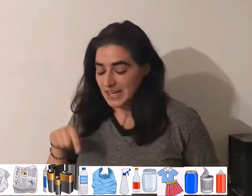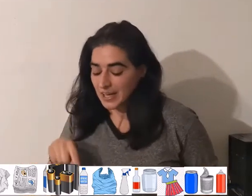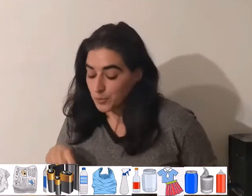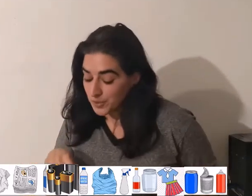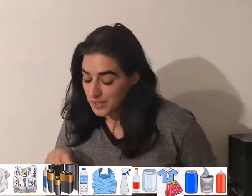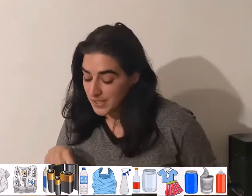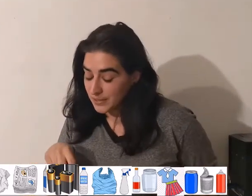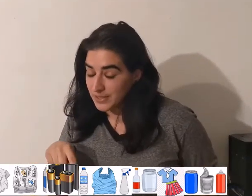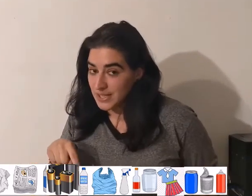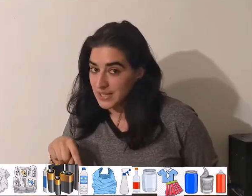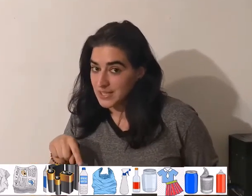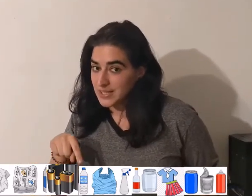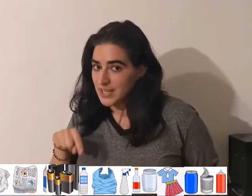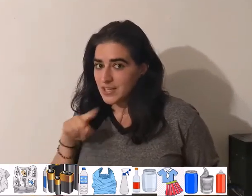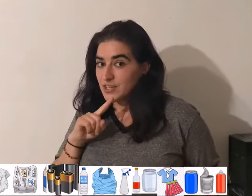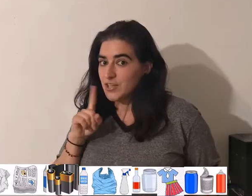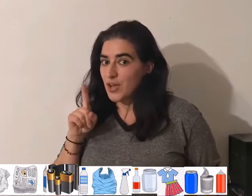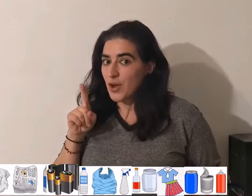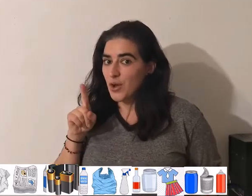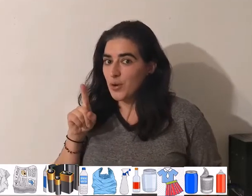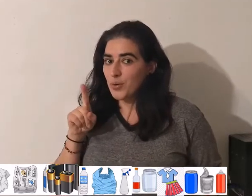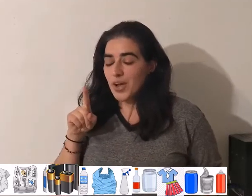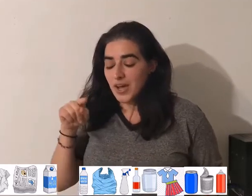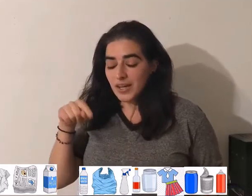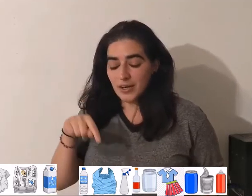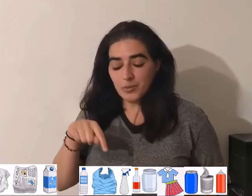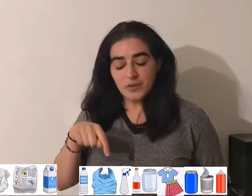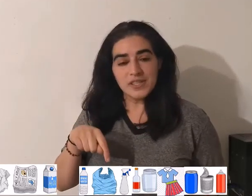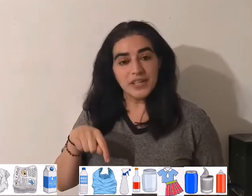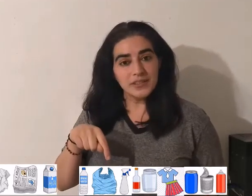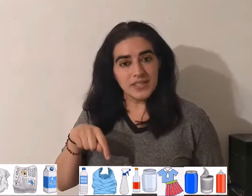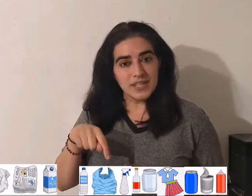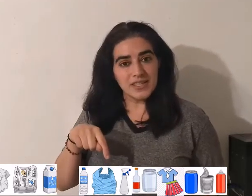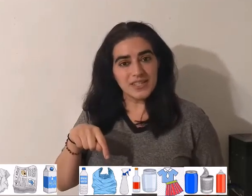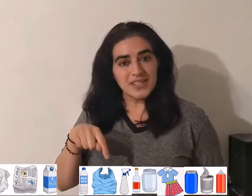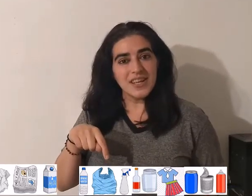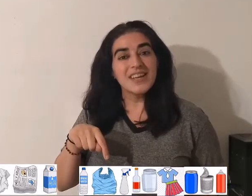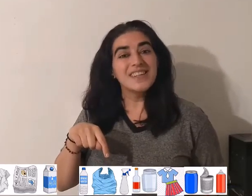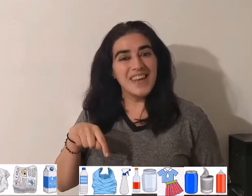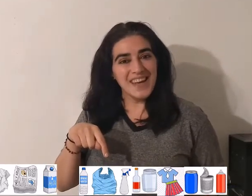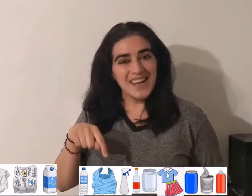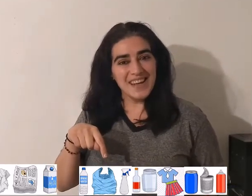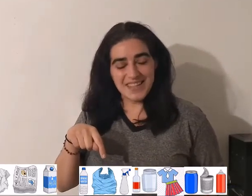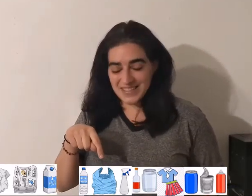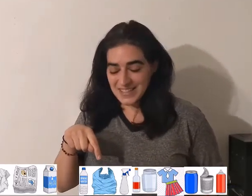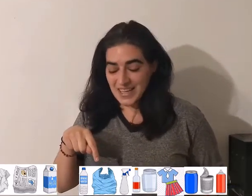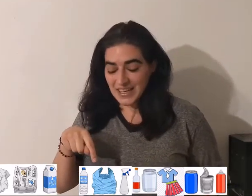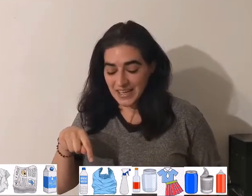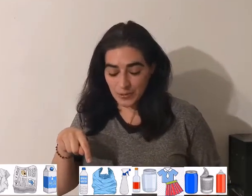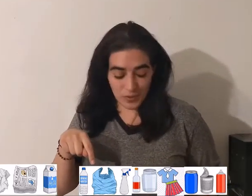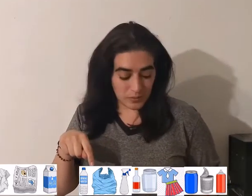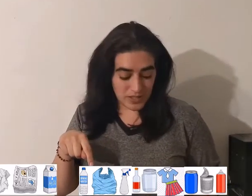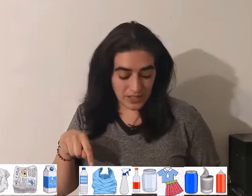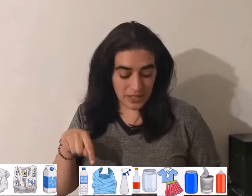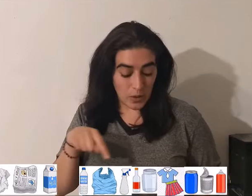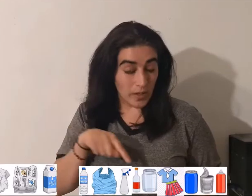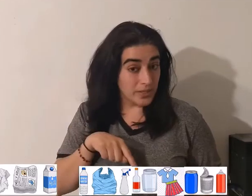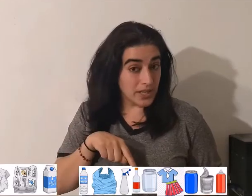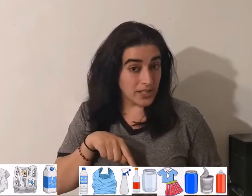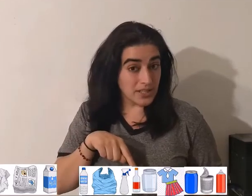Can we recycle this? No. Can we recycle this? Yes. Can we recycle this?